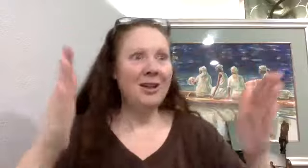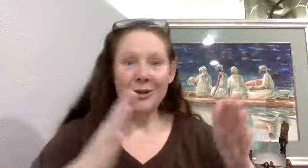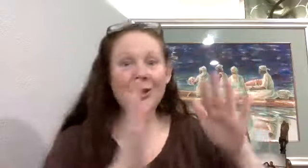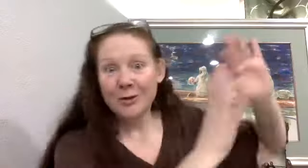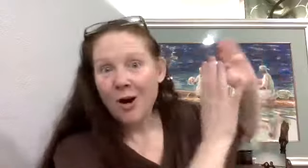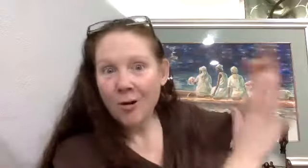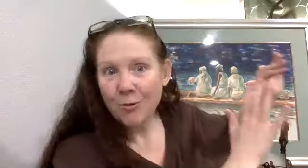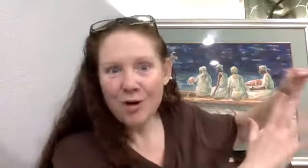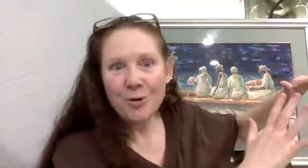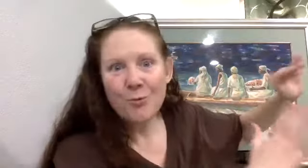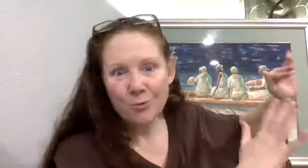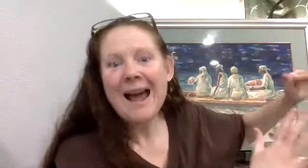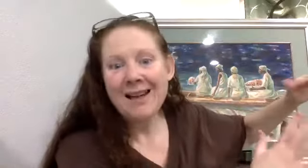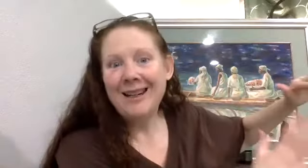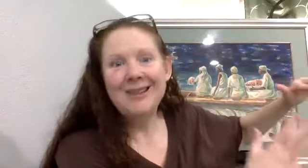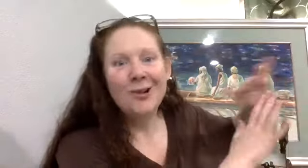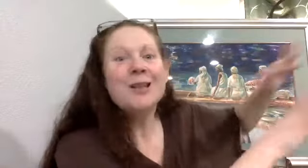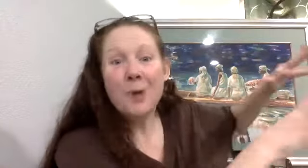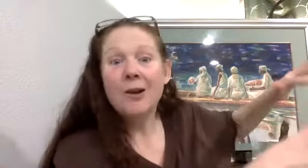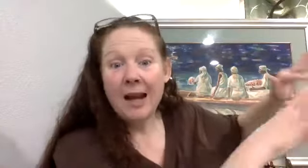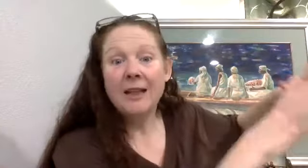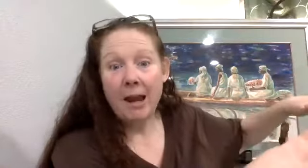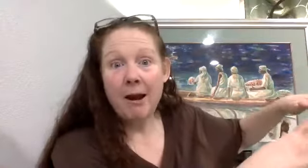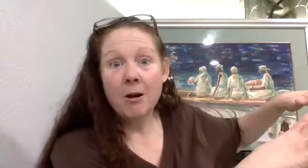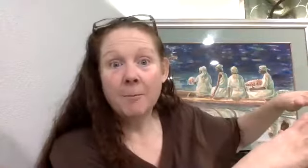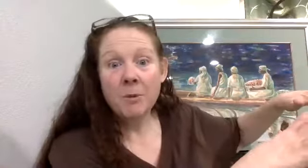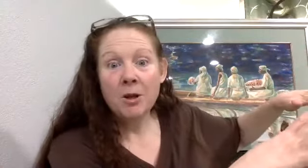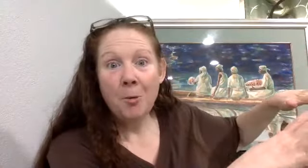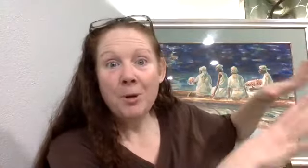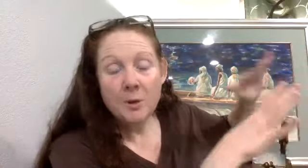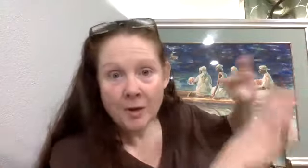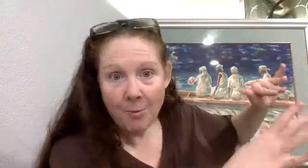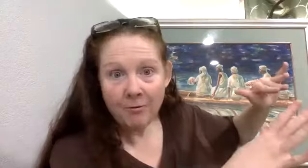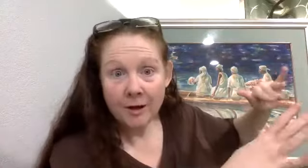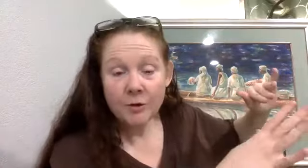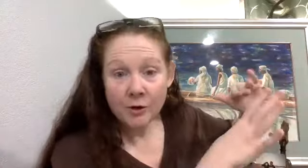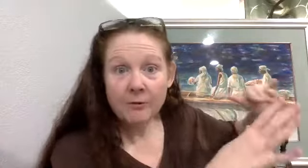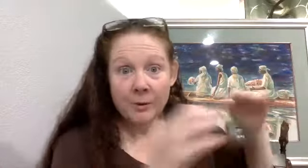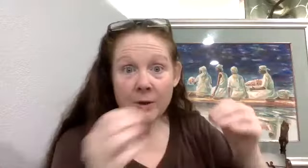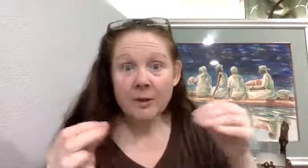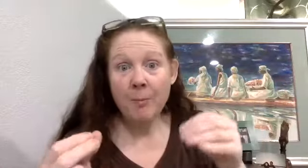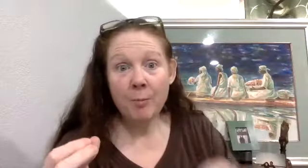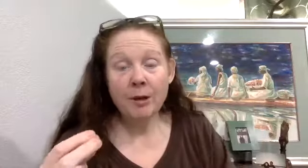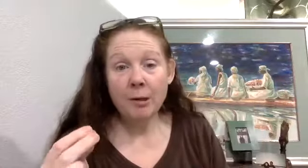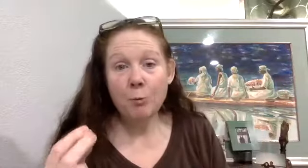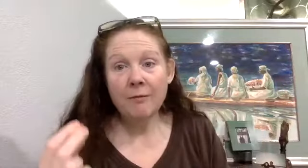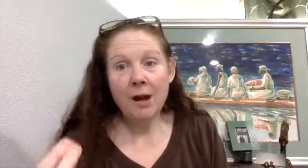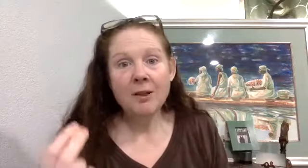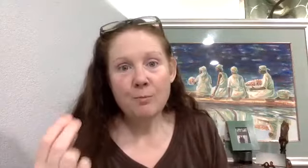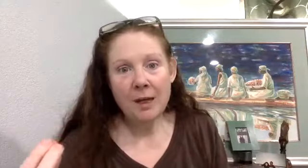you know, there's a, there's a horrible reality transpiring out there. But some of us, those of us with this capability, we've got to be